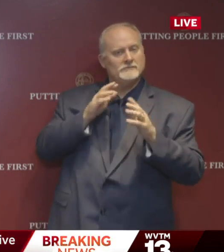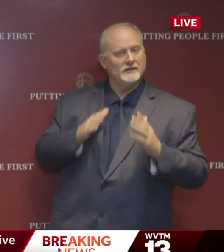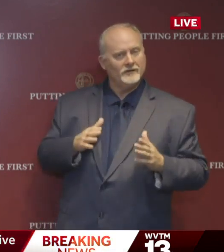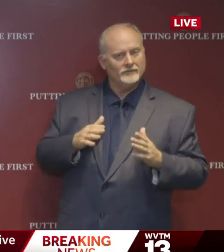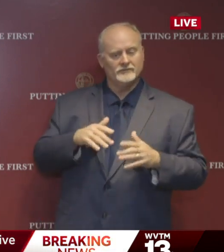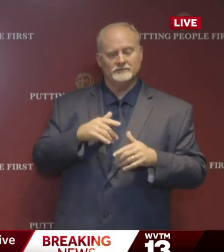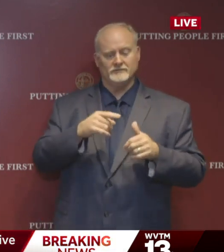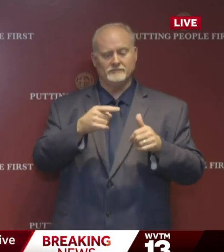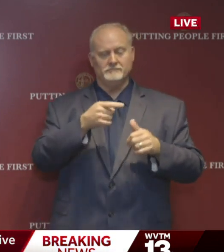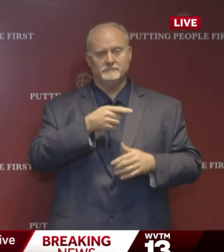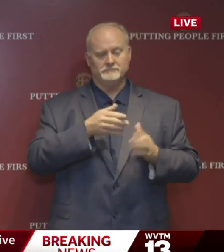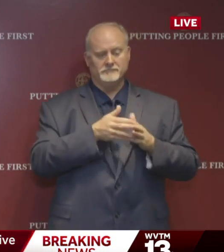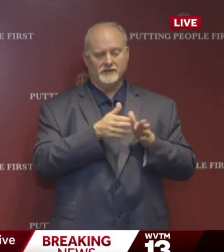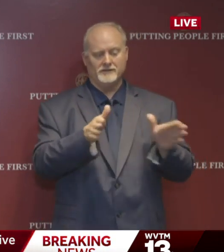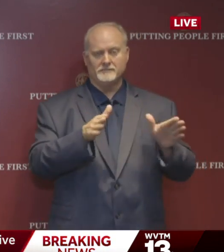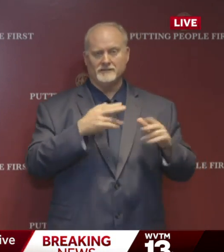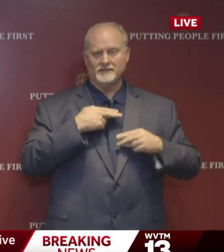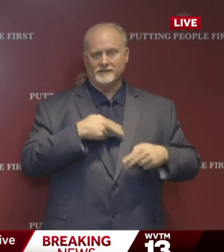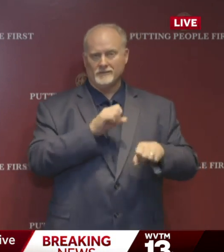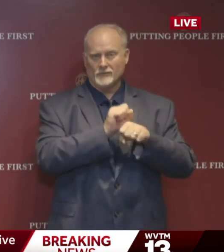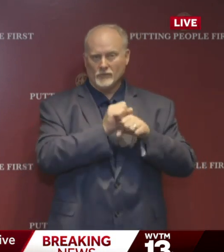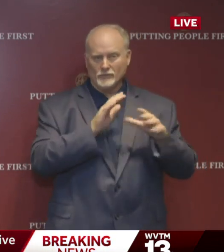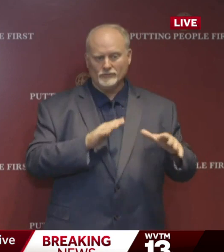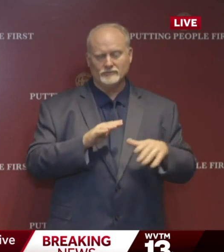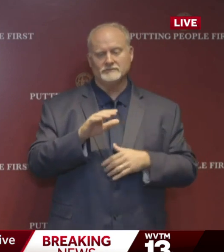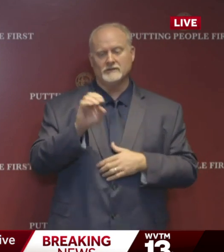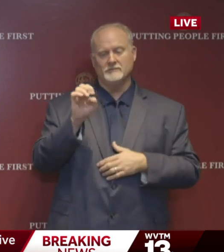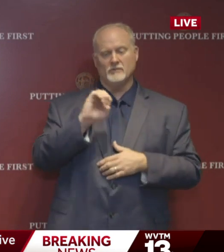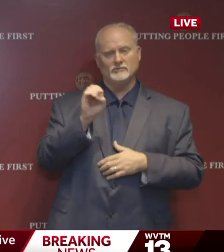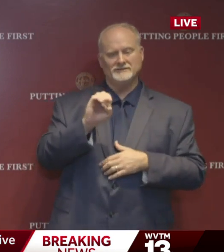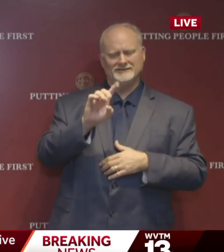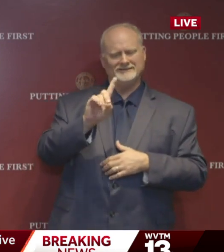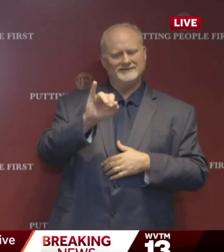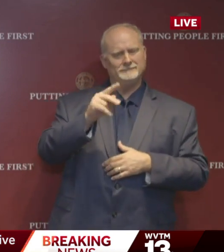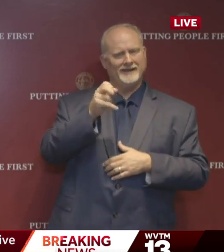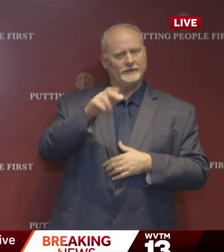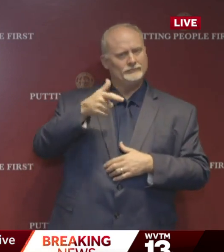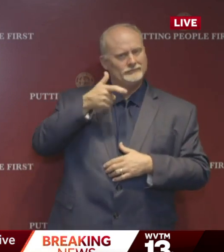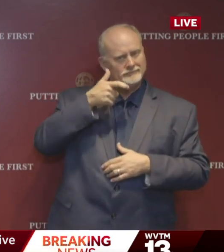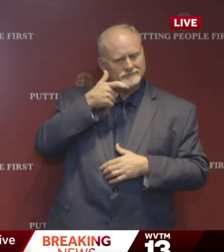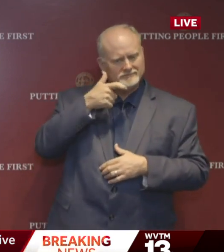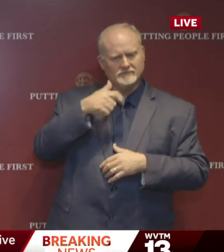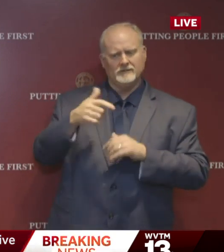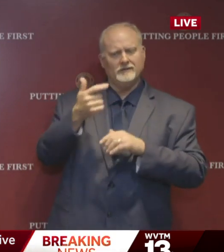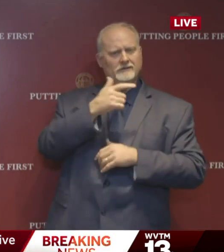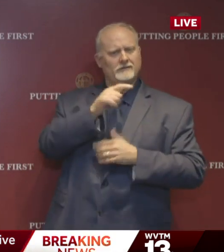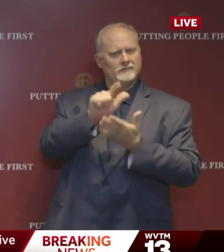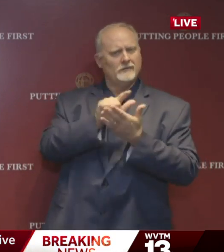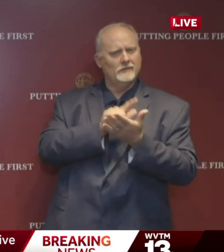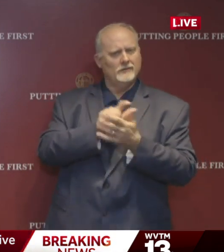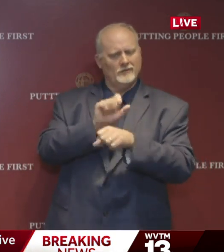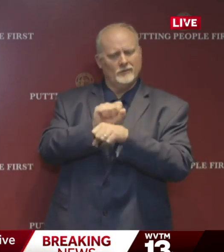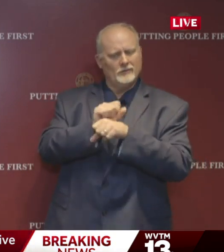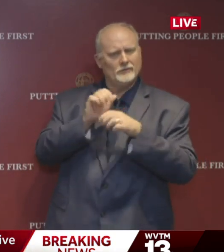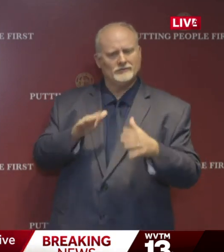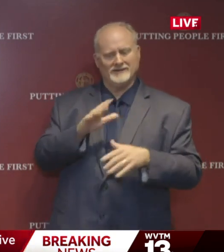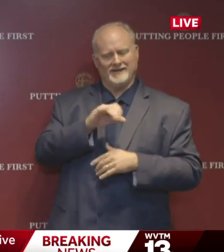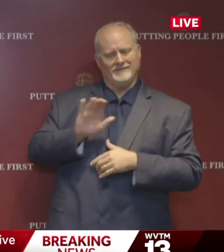public health workers, emergency dispatchers, law enforcement personnel, and related contractors.